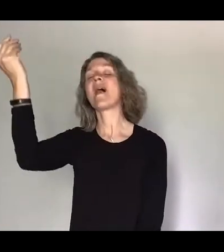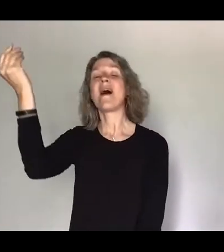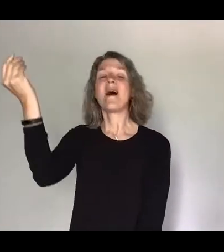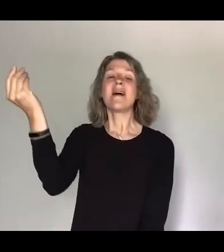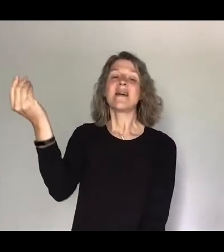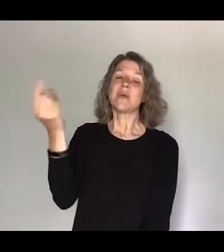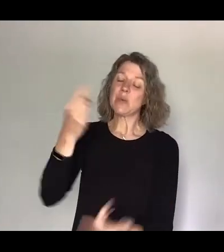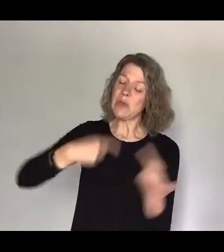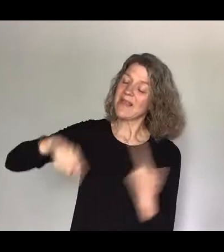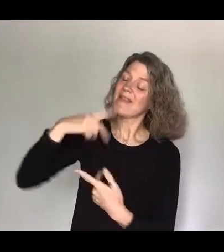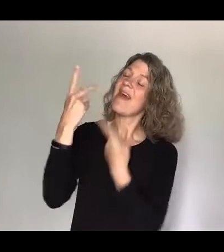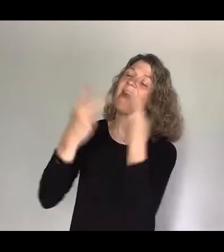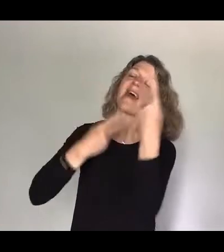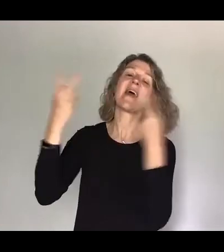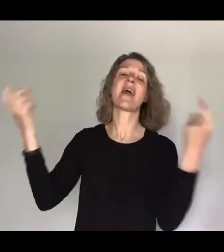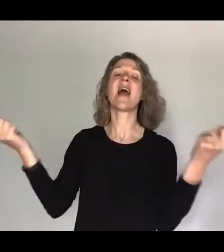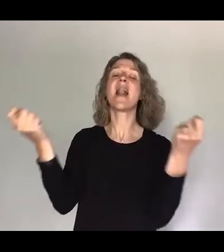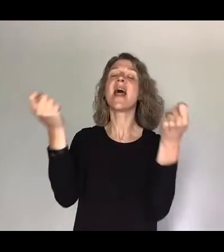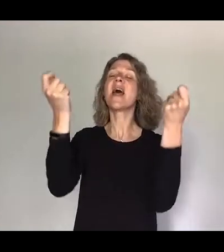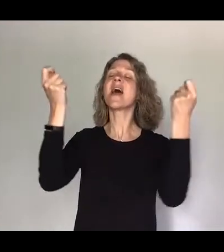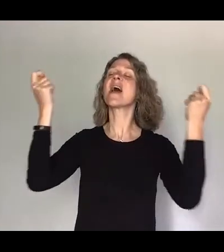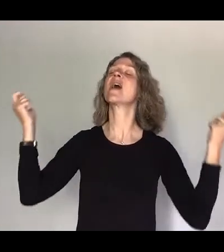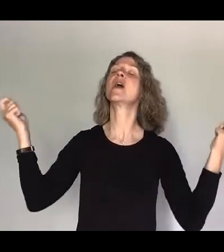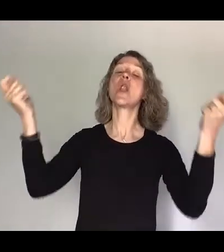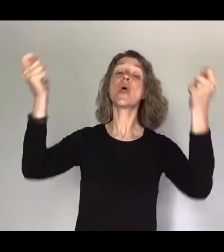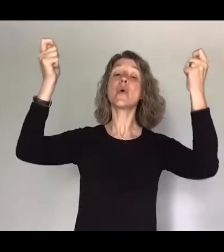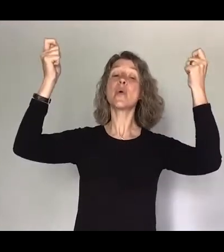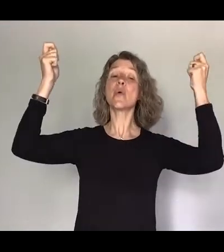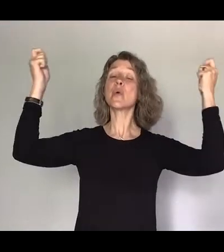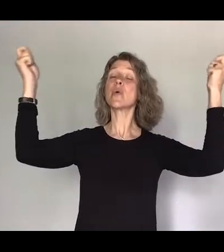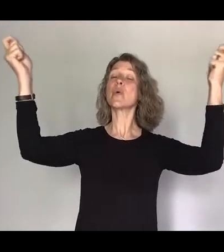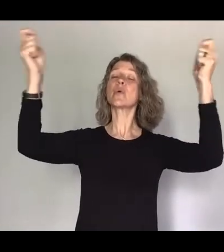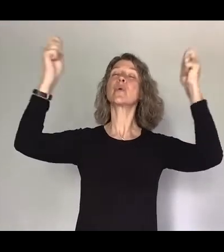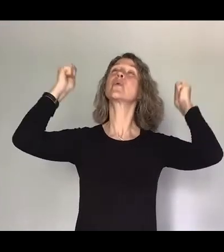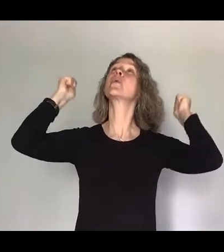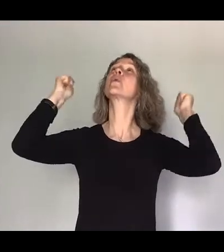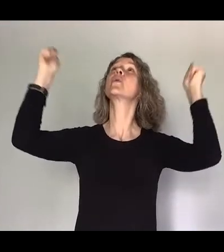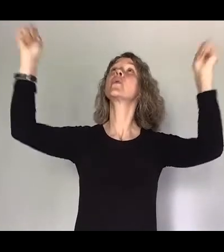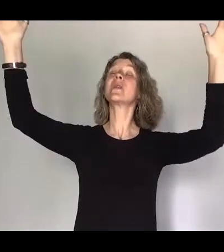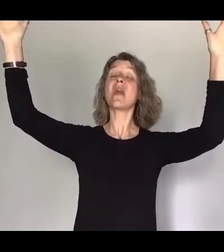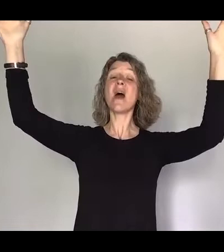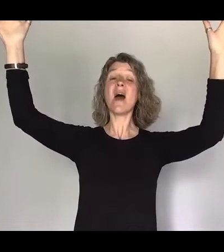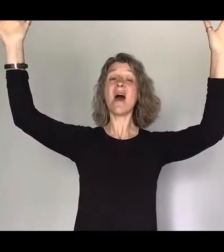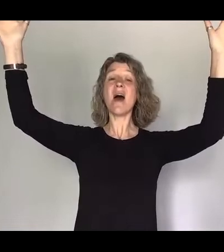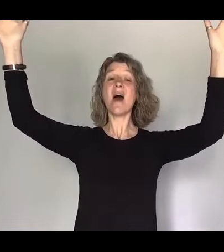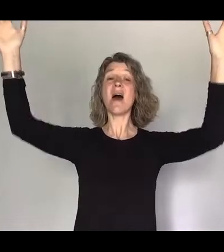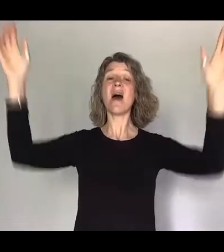sing hallelujah We're singing